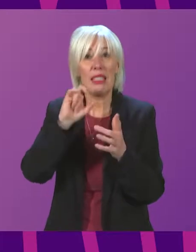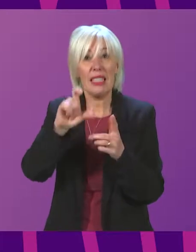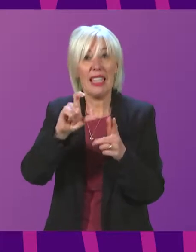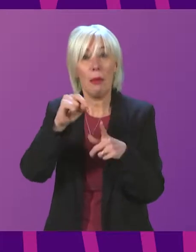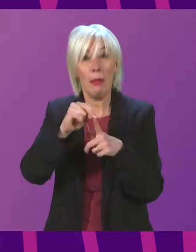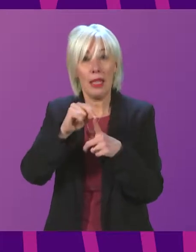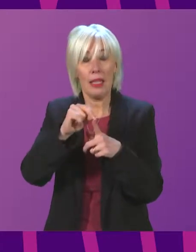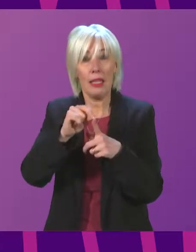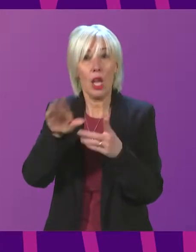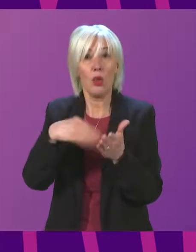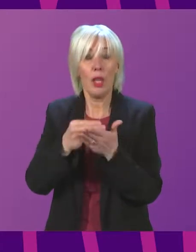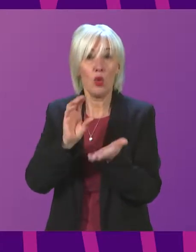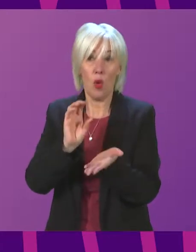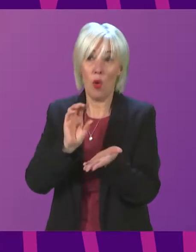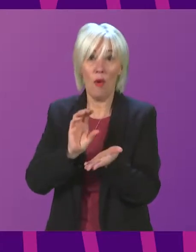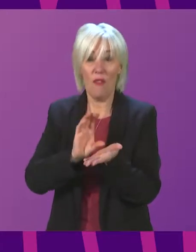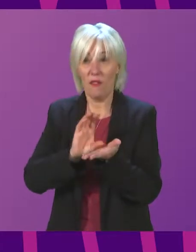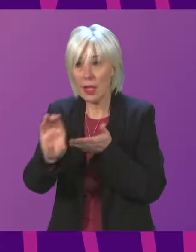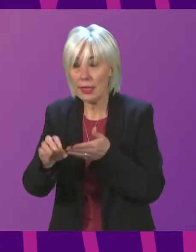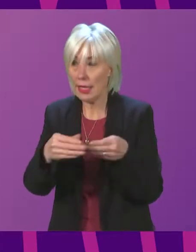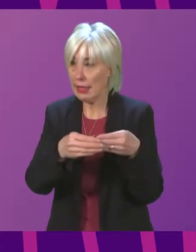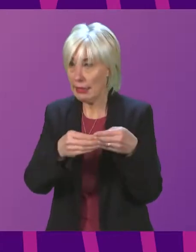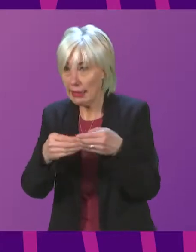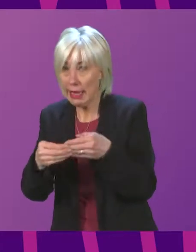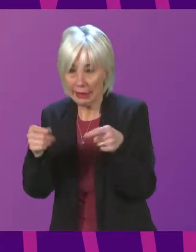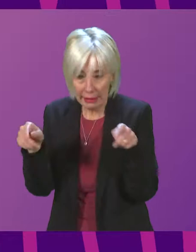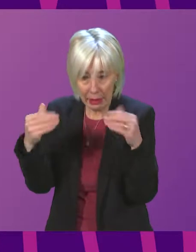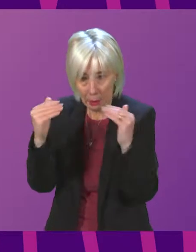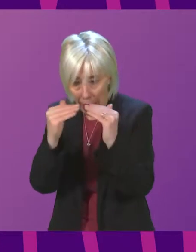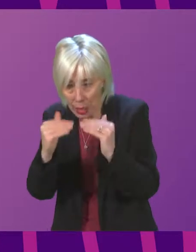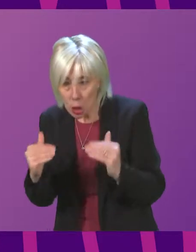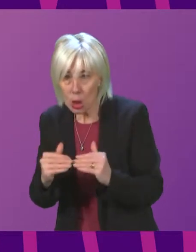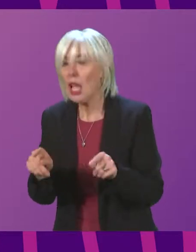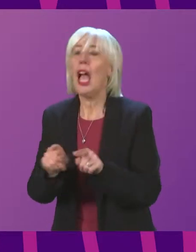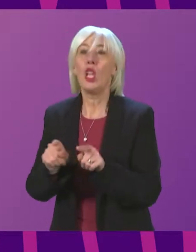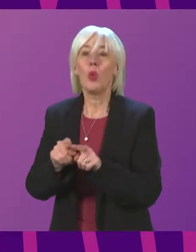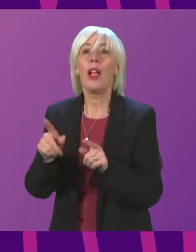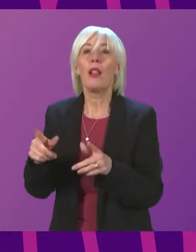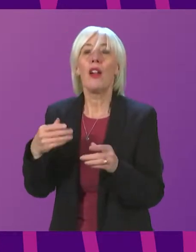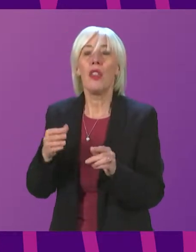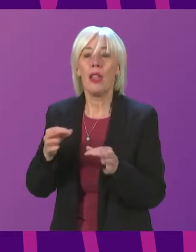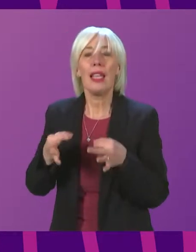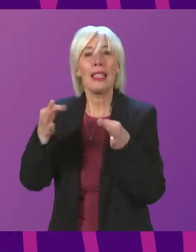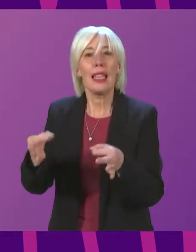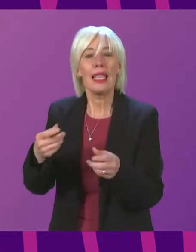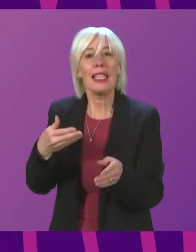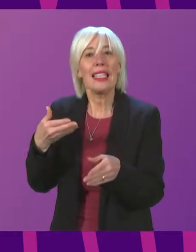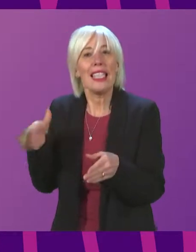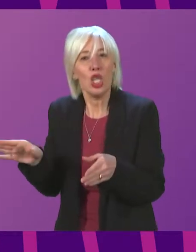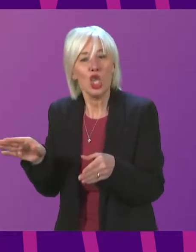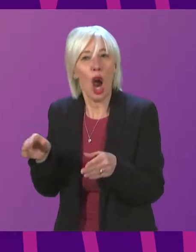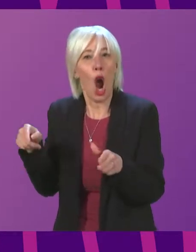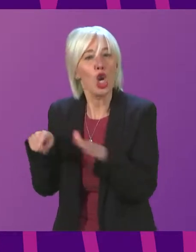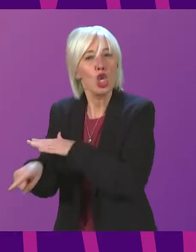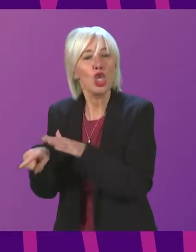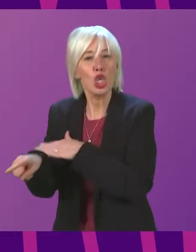spent in line with the guidance and the contents of the upcoming delayed discharge report when published. I think the